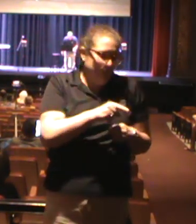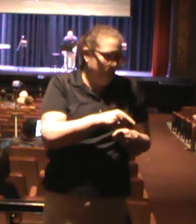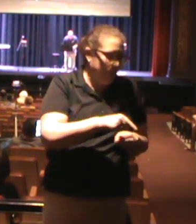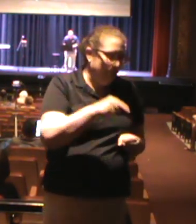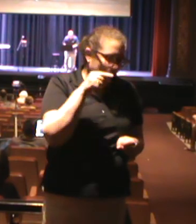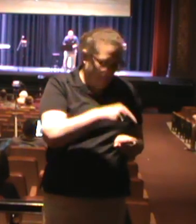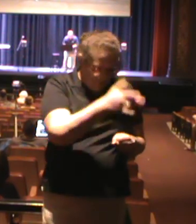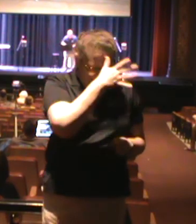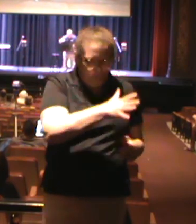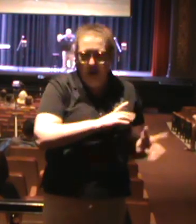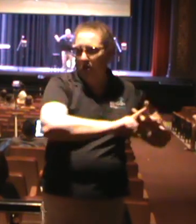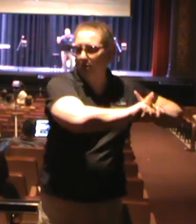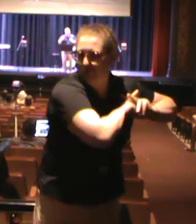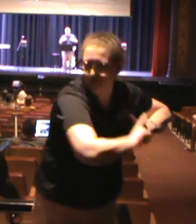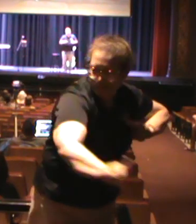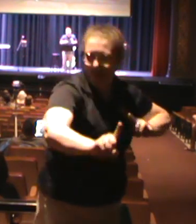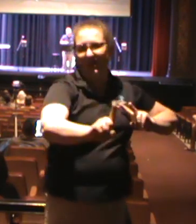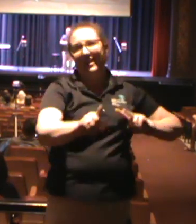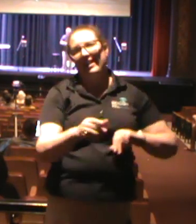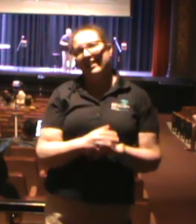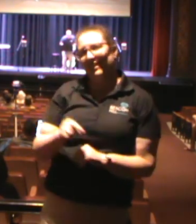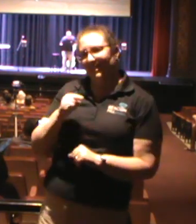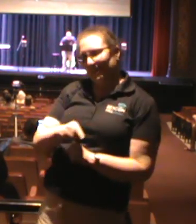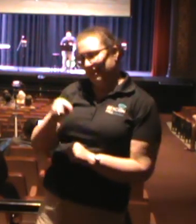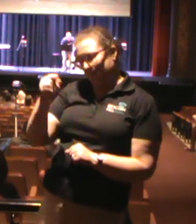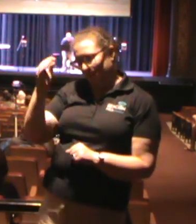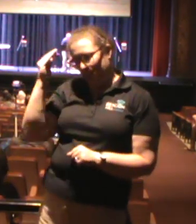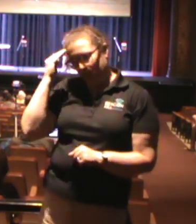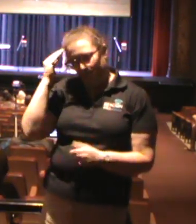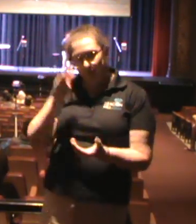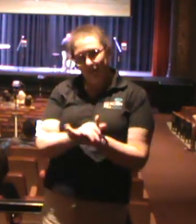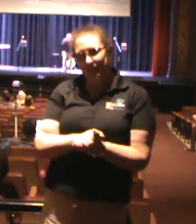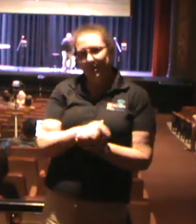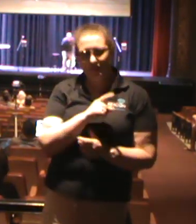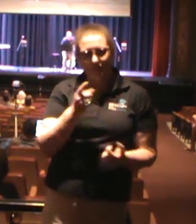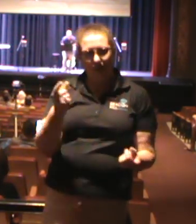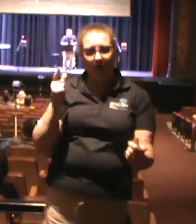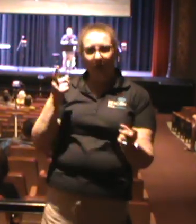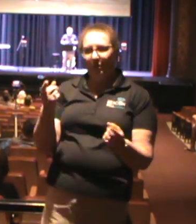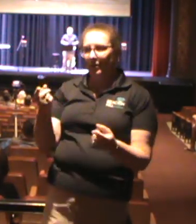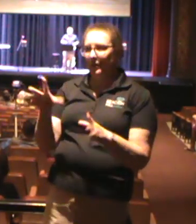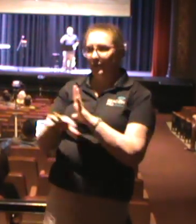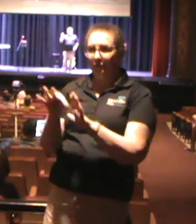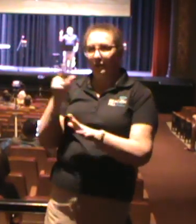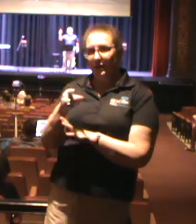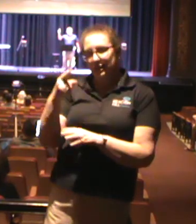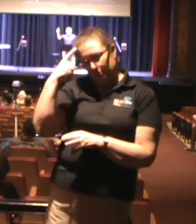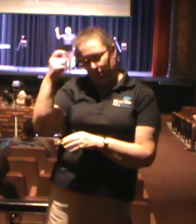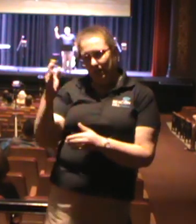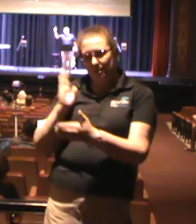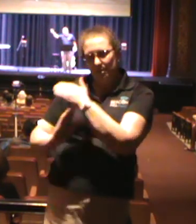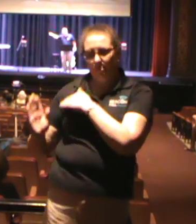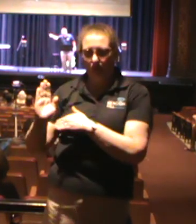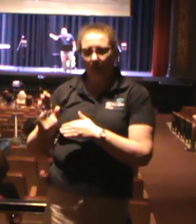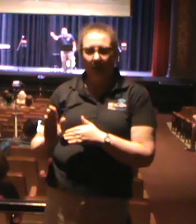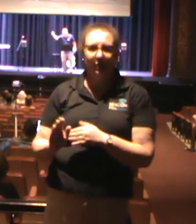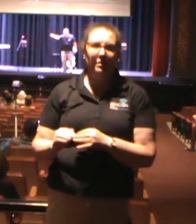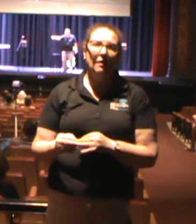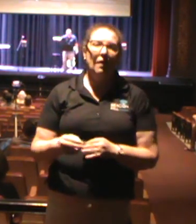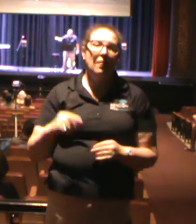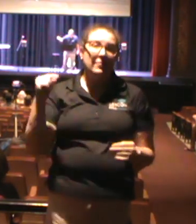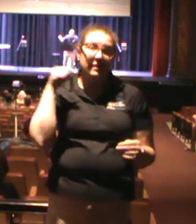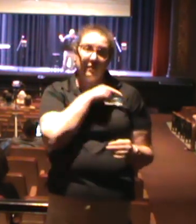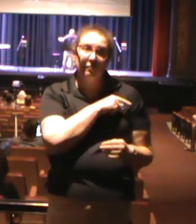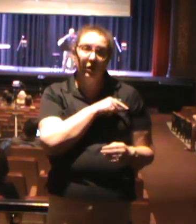own life. He thinks they will come and find him because he humiliated the prophets of Baal. And this is my favorite